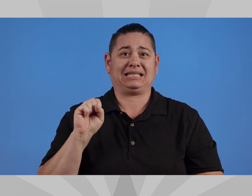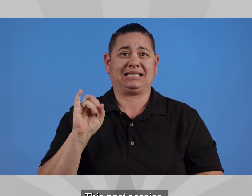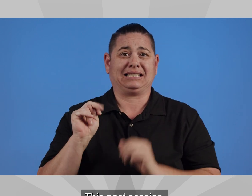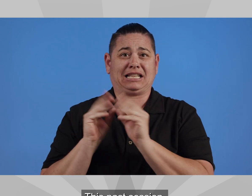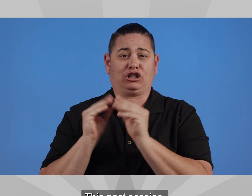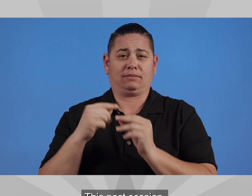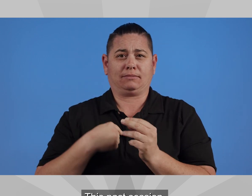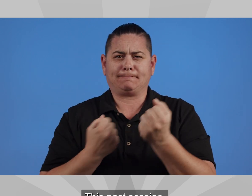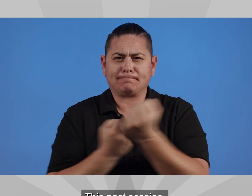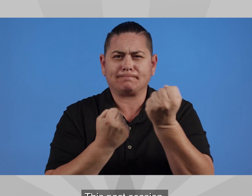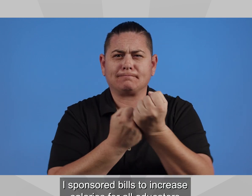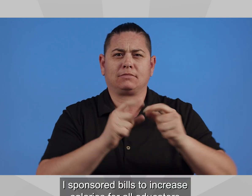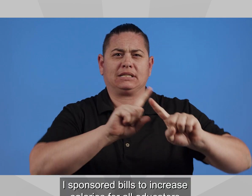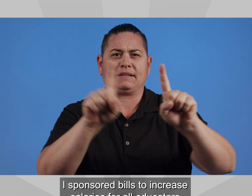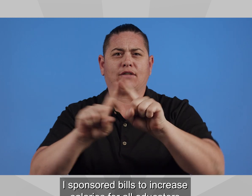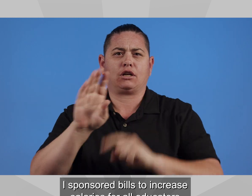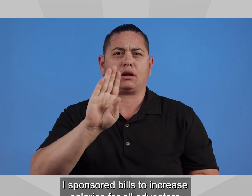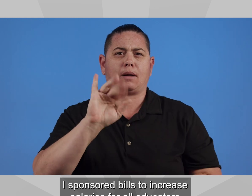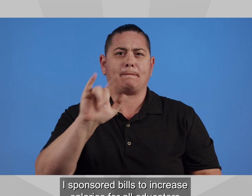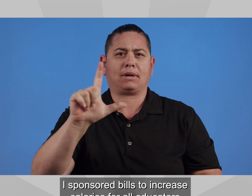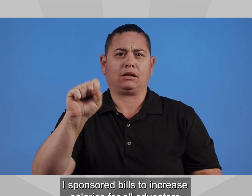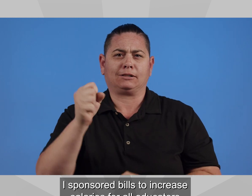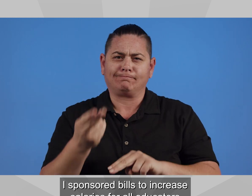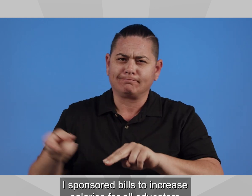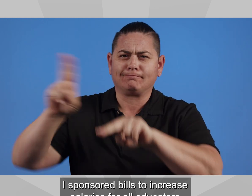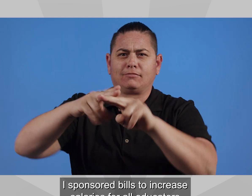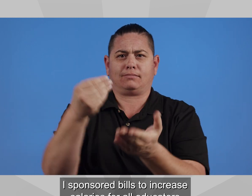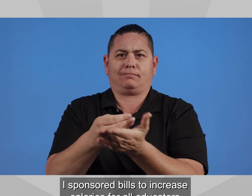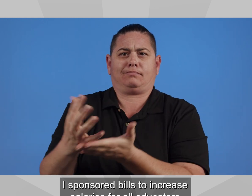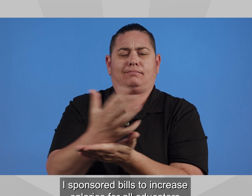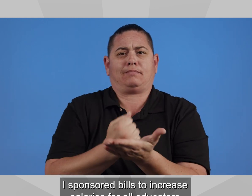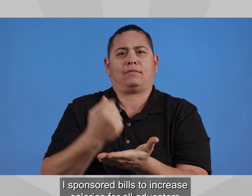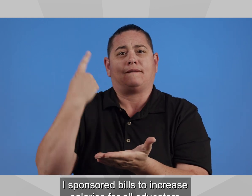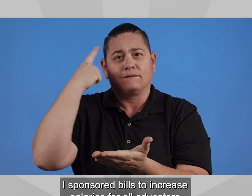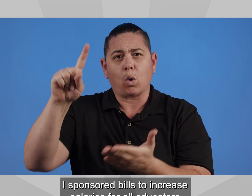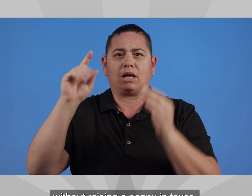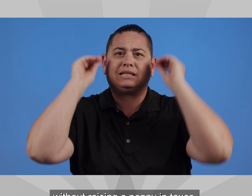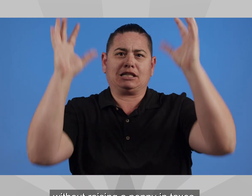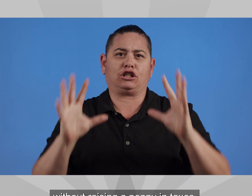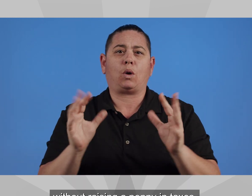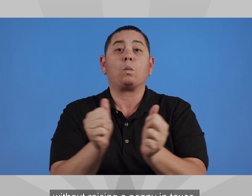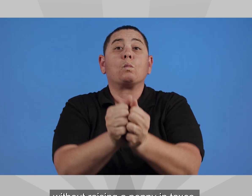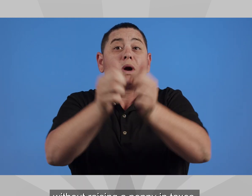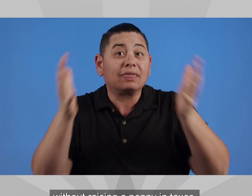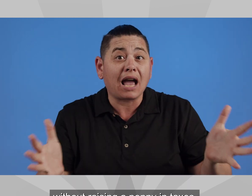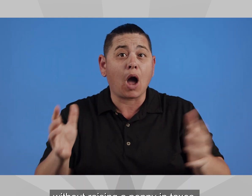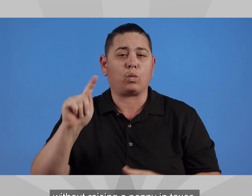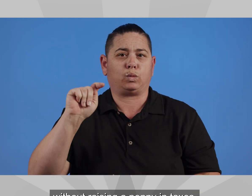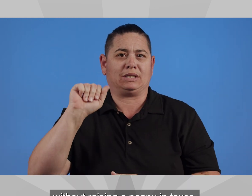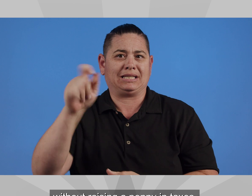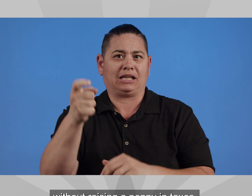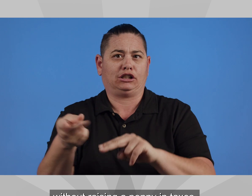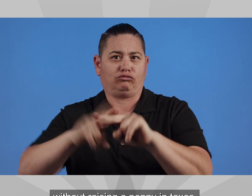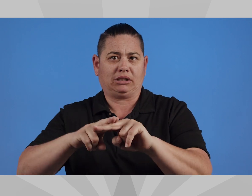This past session, I sponsored bills to increase salaries for all educators without raising a penny